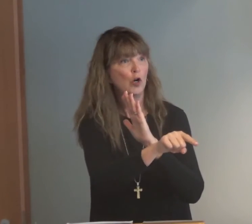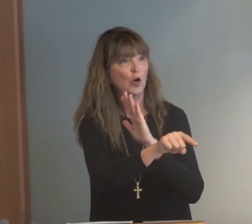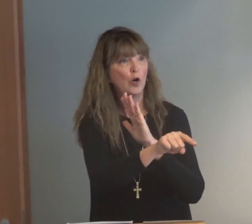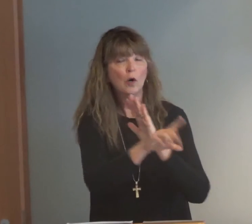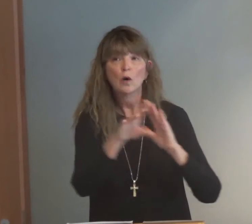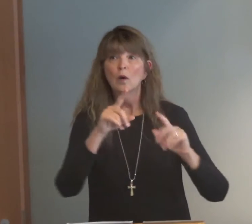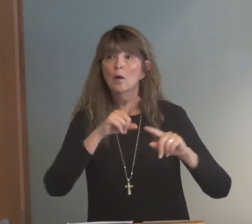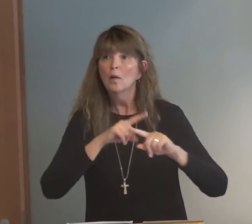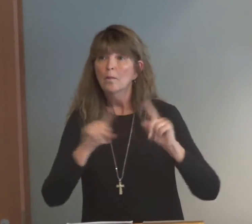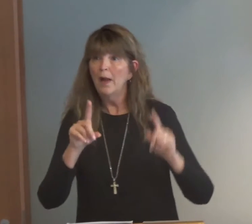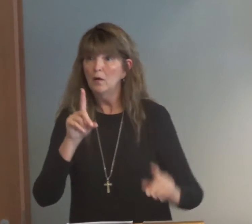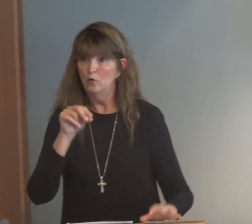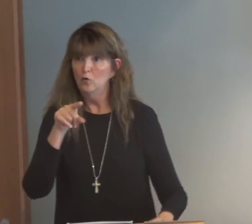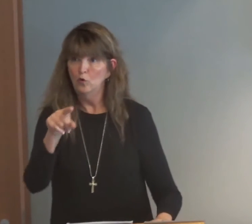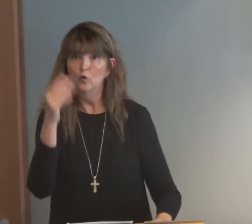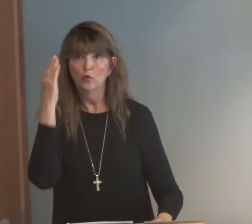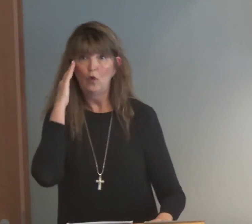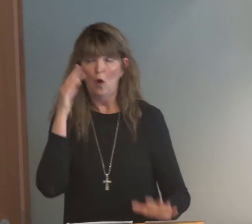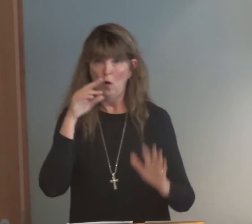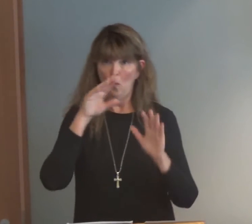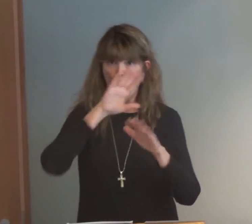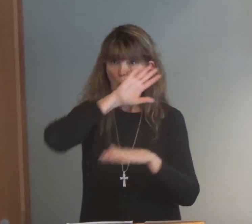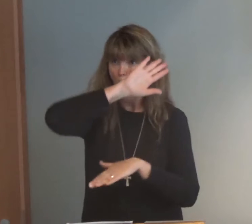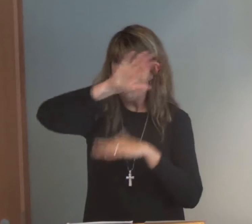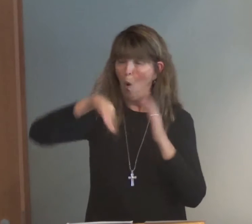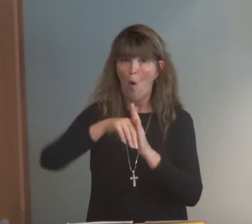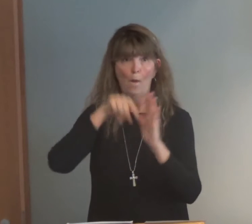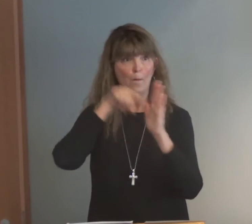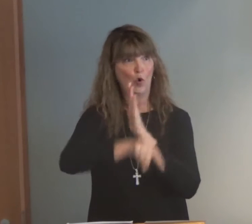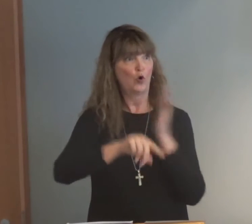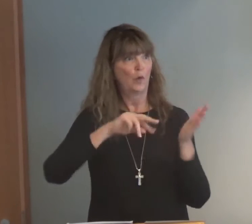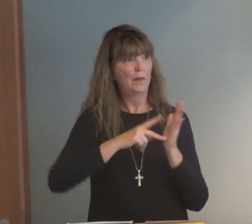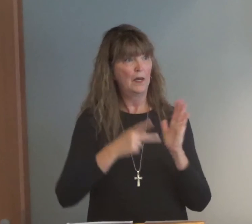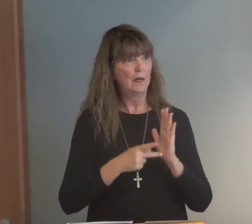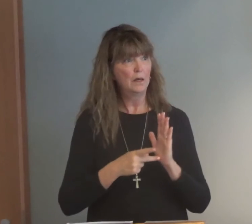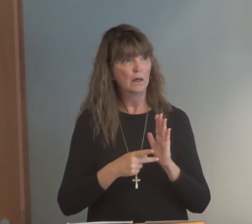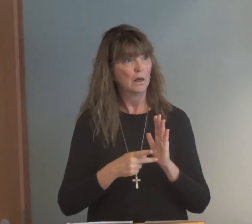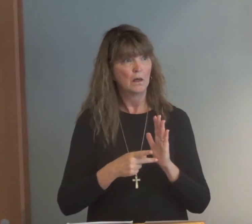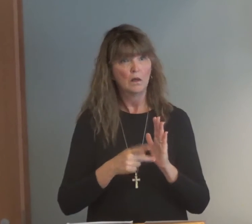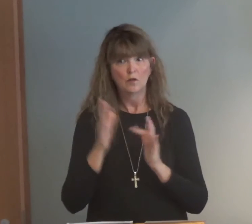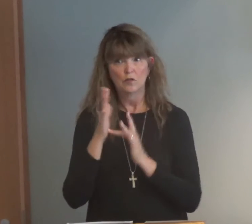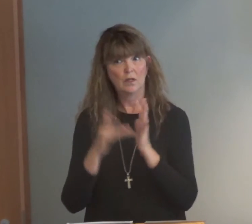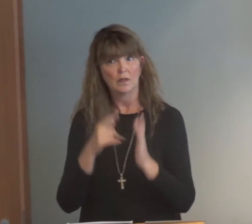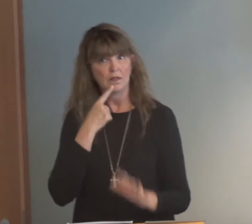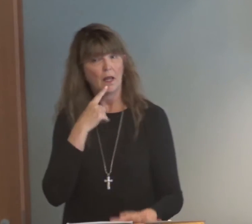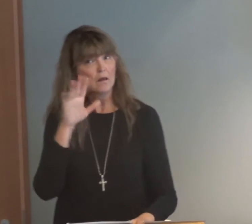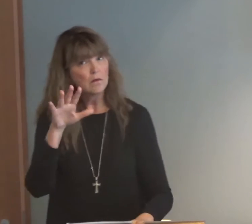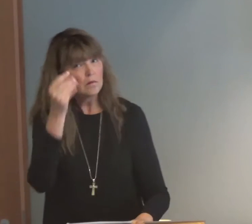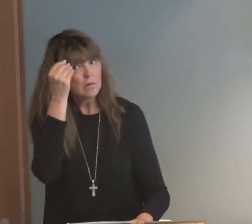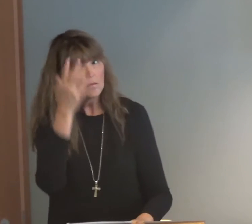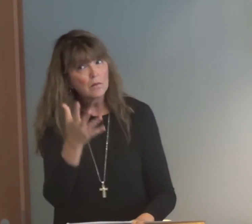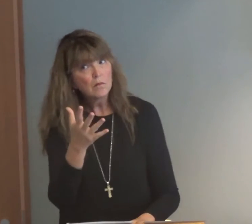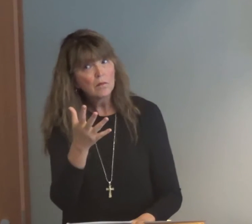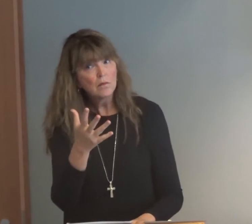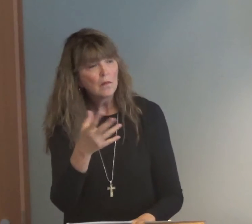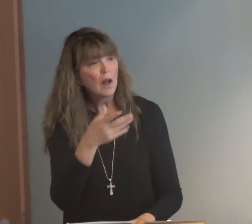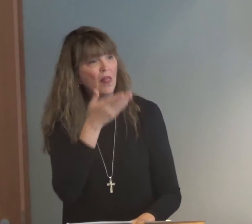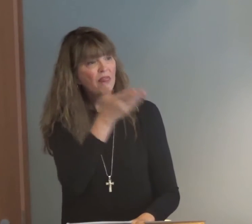we do know that God hates murder. However, but do you know all that murder means? Because